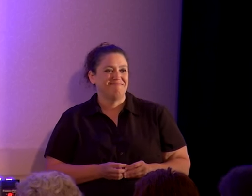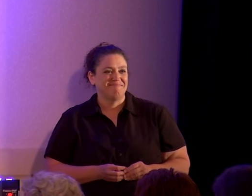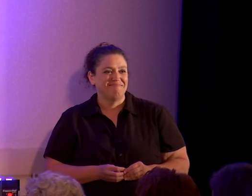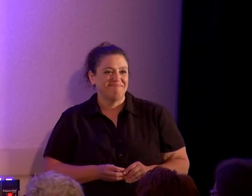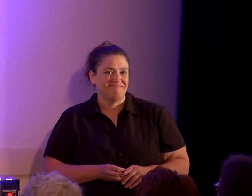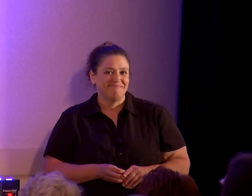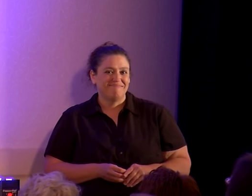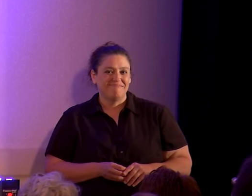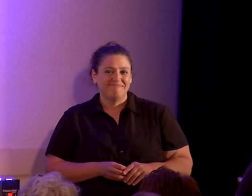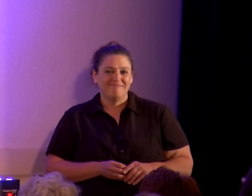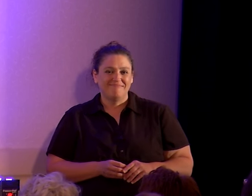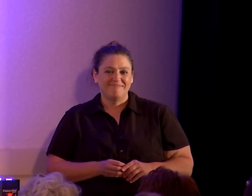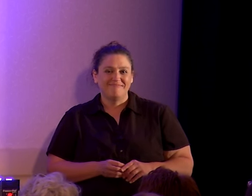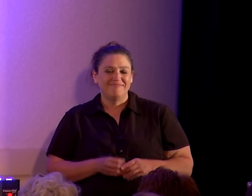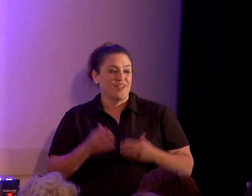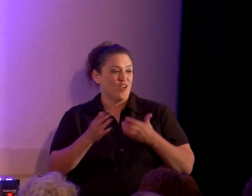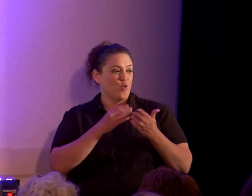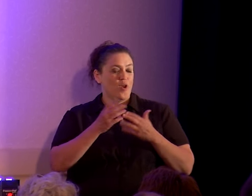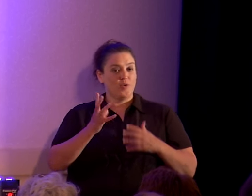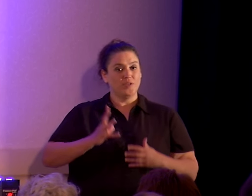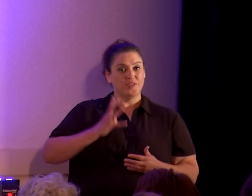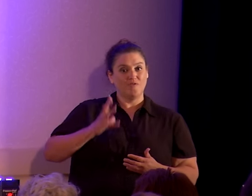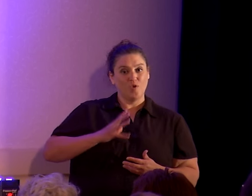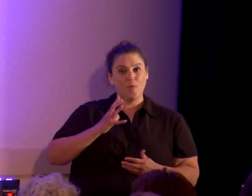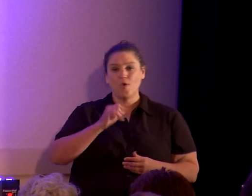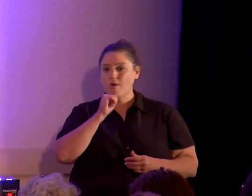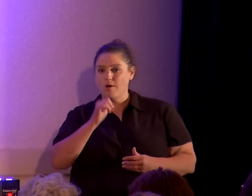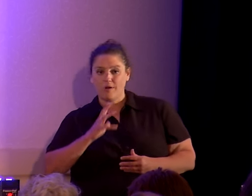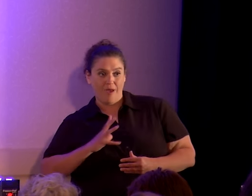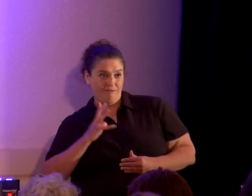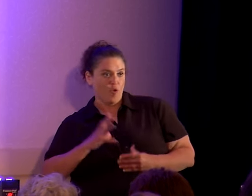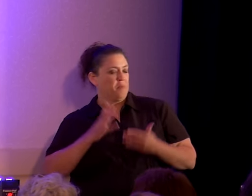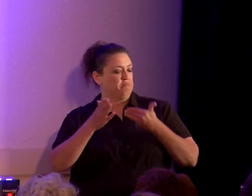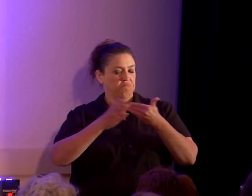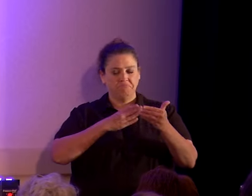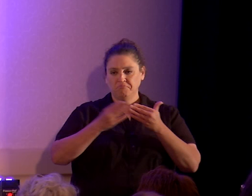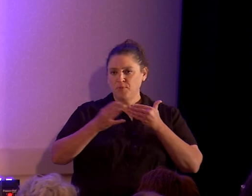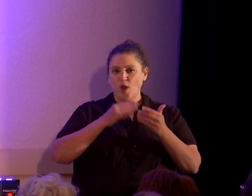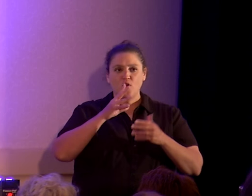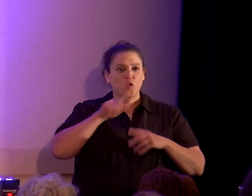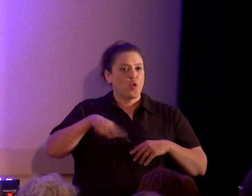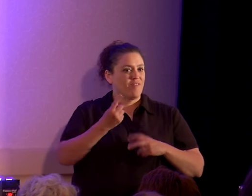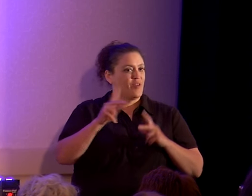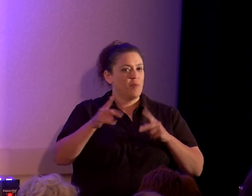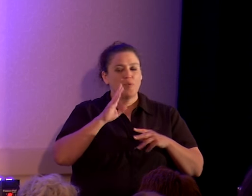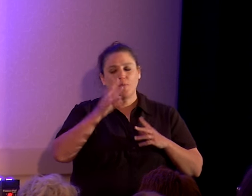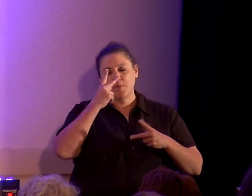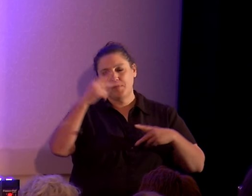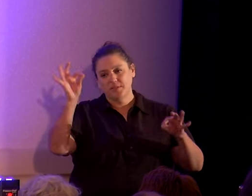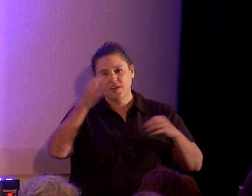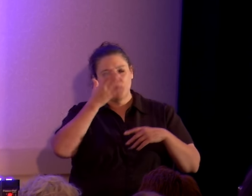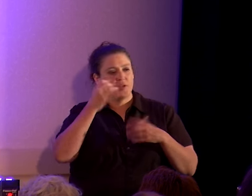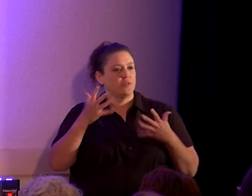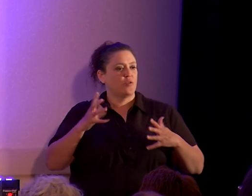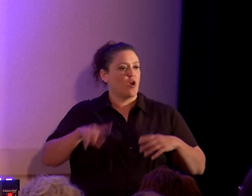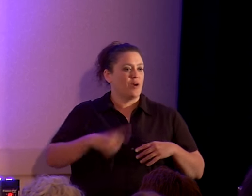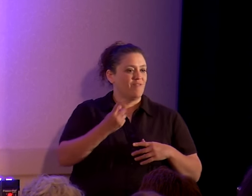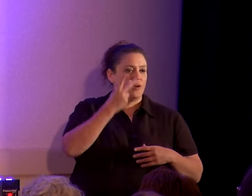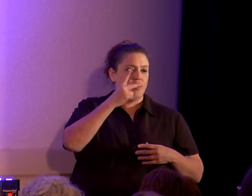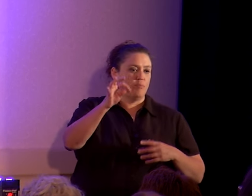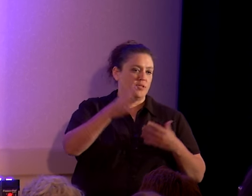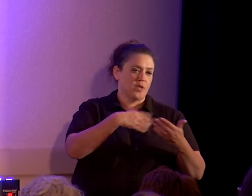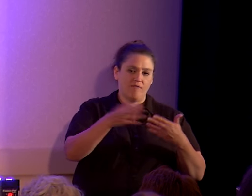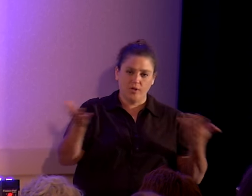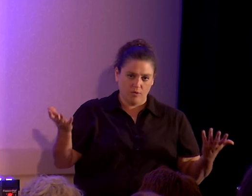Whether you're doing a formal debate or an informal debate, it doesn't matter. You are going to offend people and you're going to piss them off because they're already offended and pissed off in some cases,